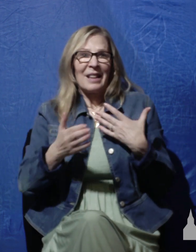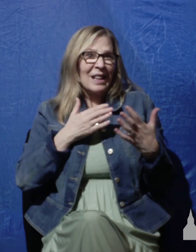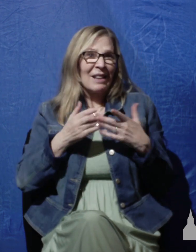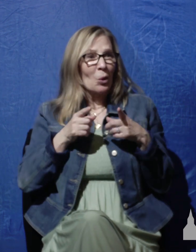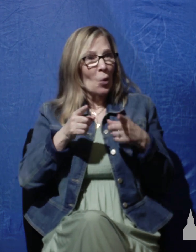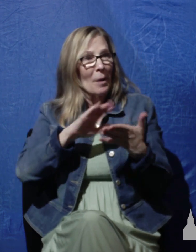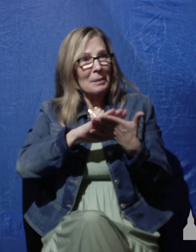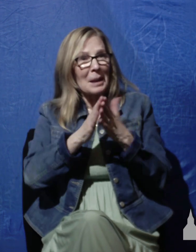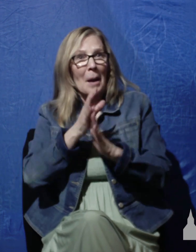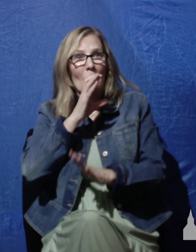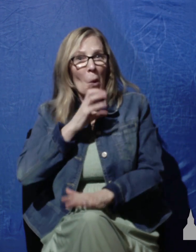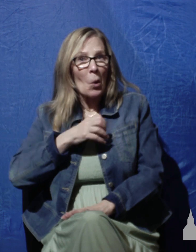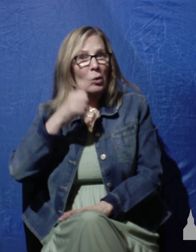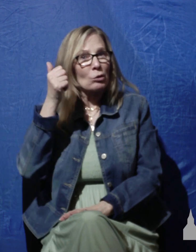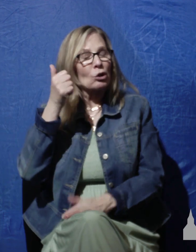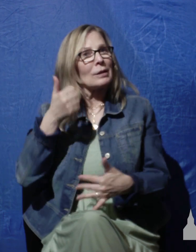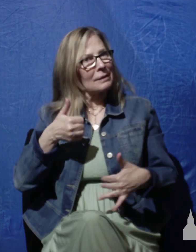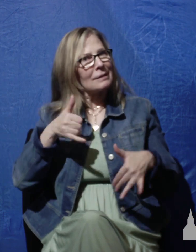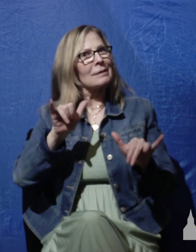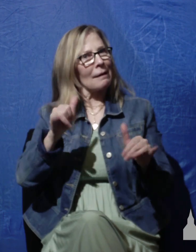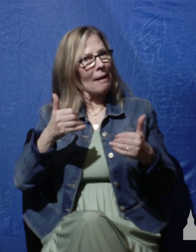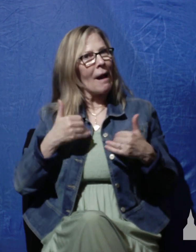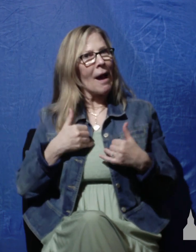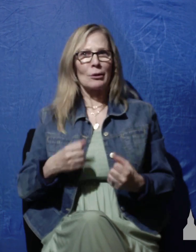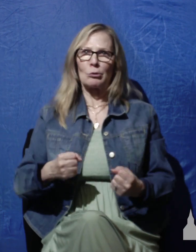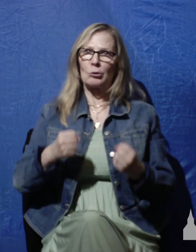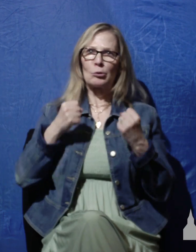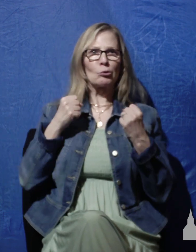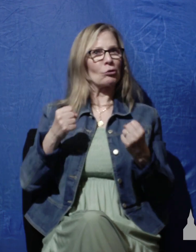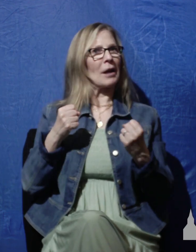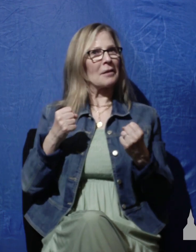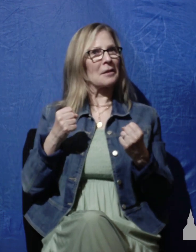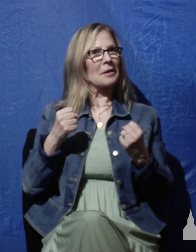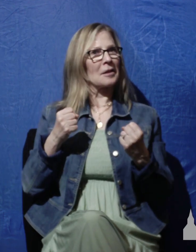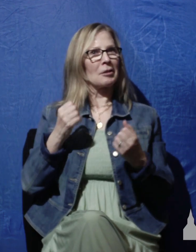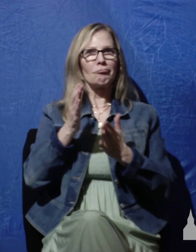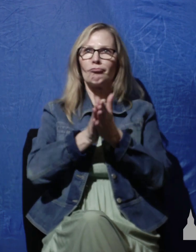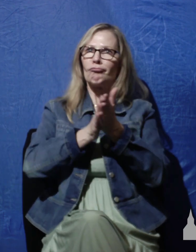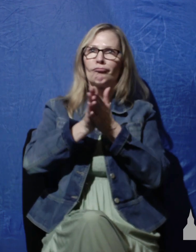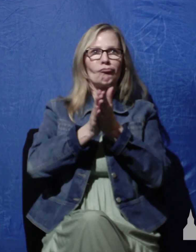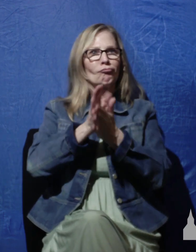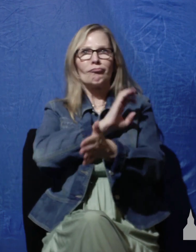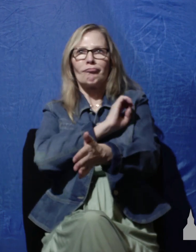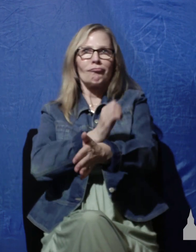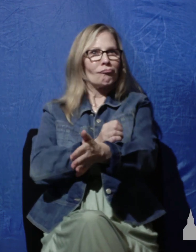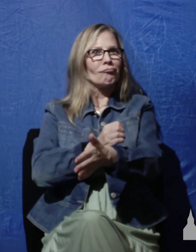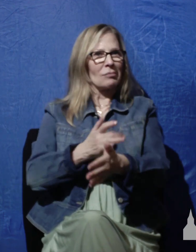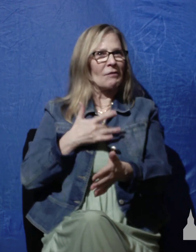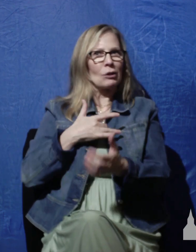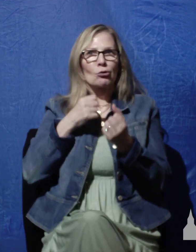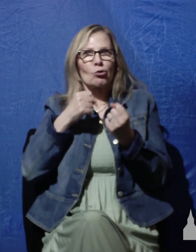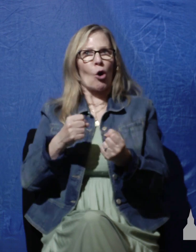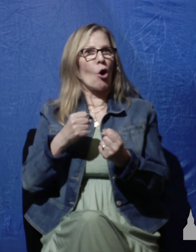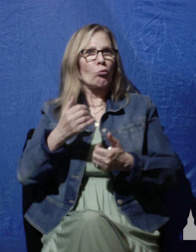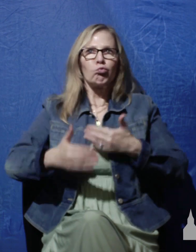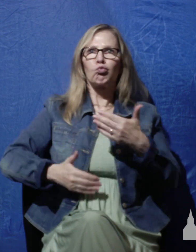grown older he still has strength and vitality in other words he feels strong he feels like a